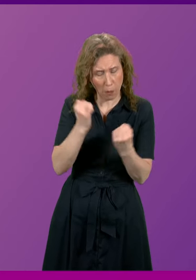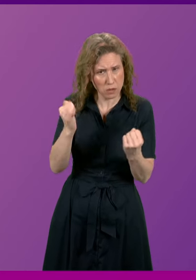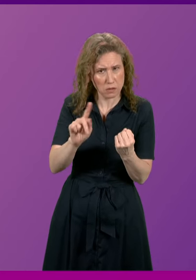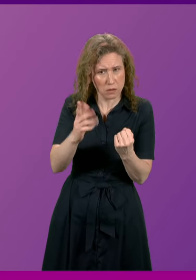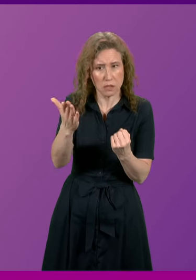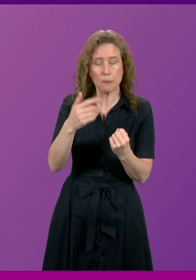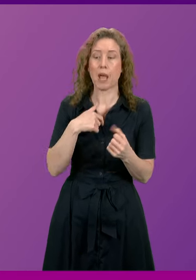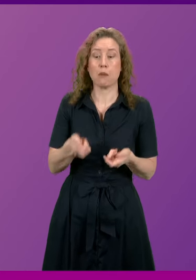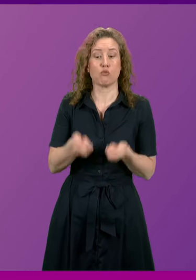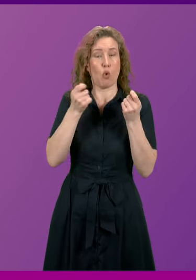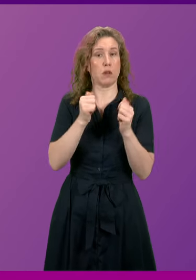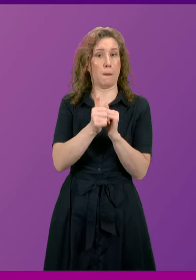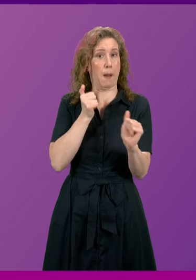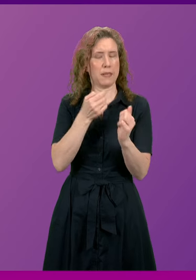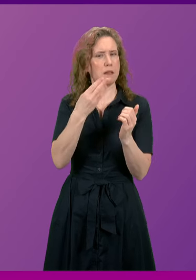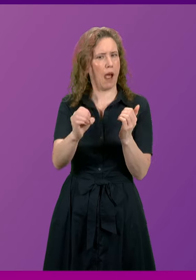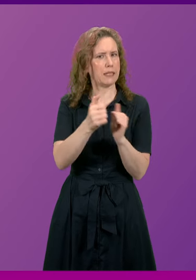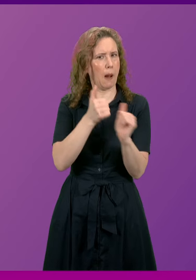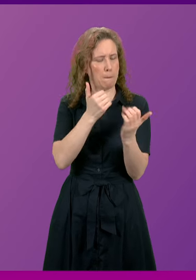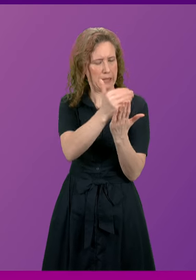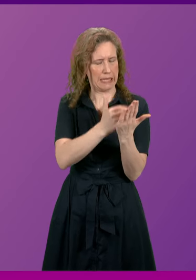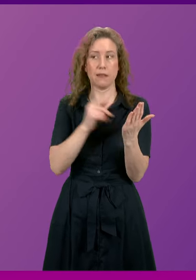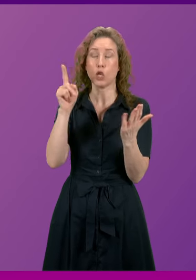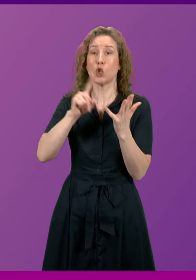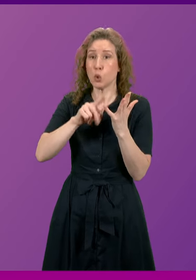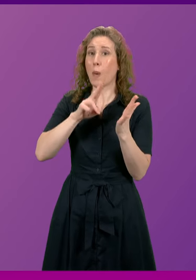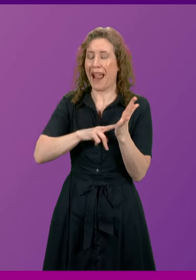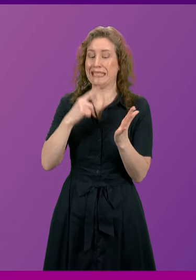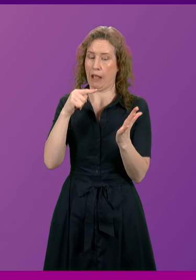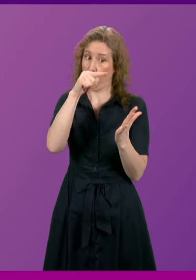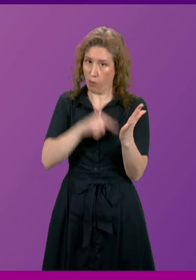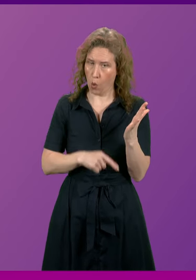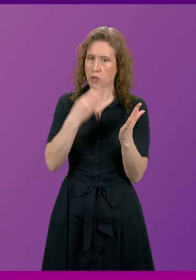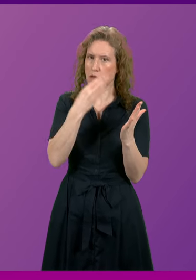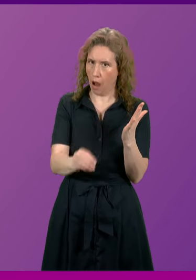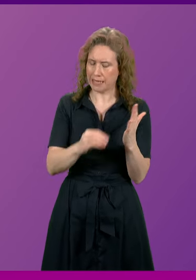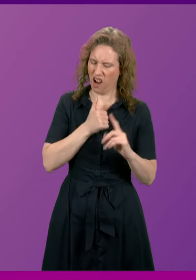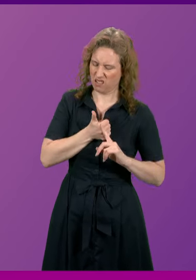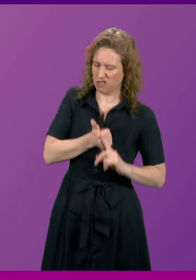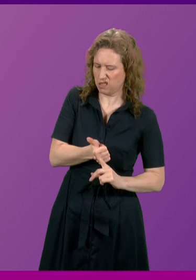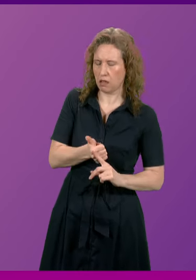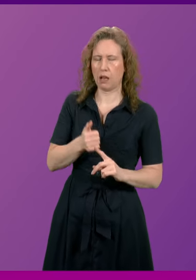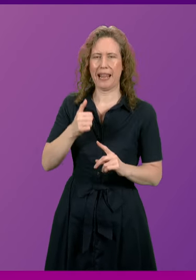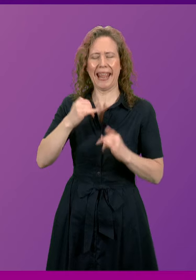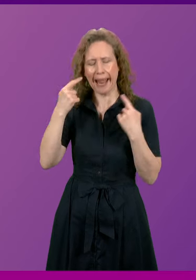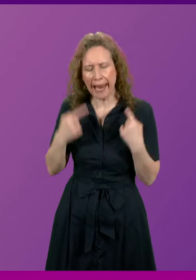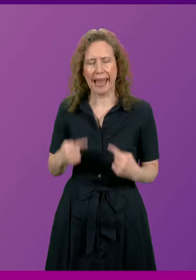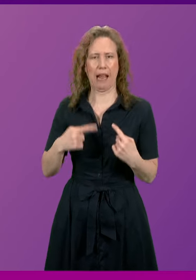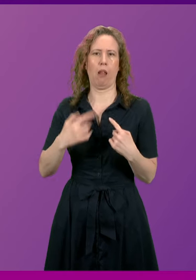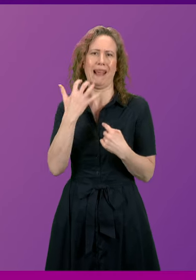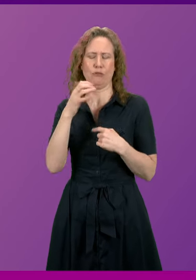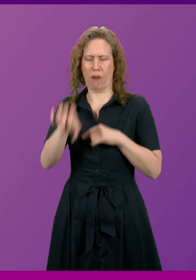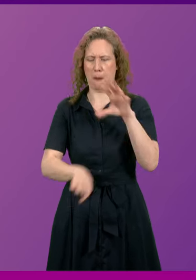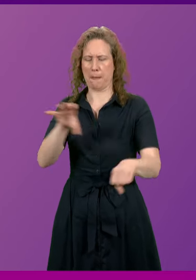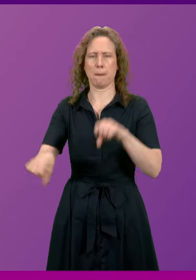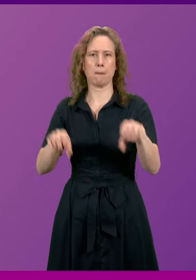I mentioned those companies on the list the UN deems complicit in West Bank settlements illegal Israeli settlements in the